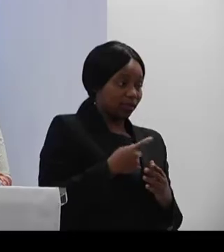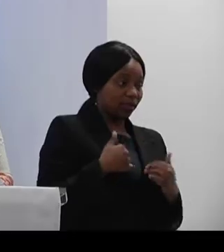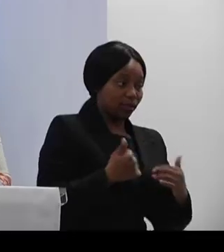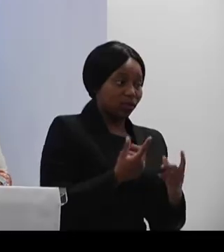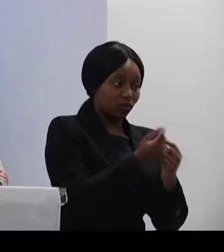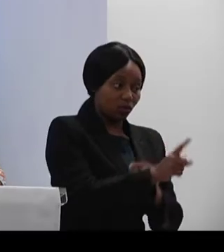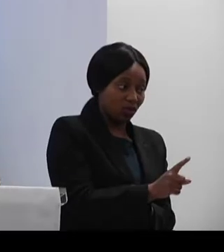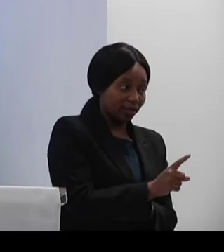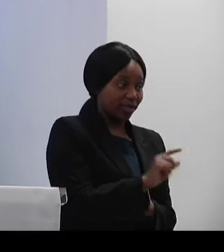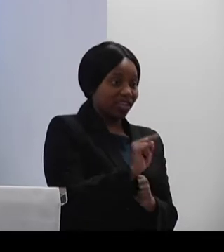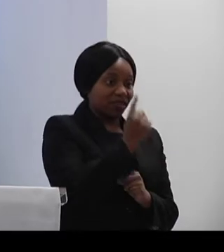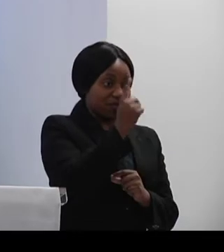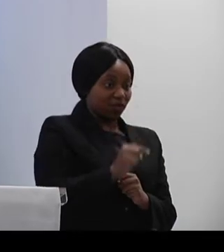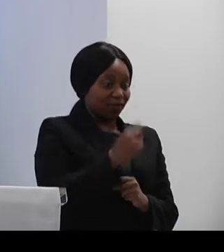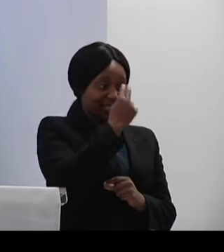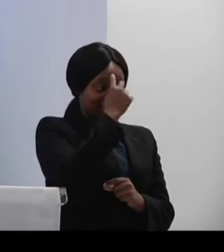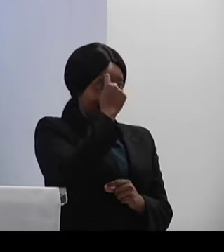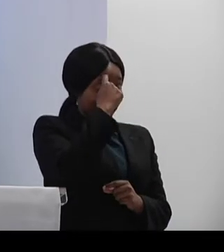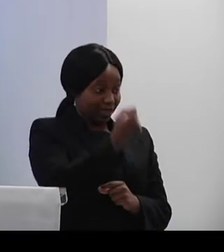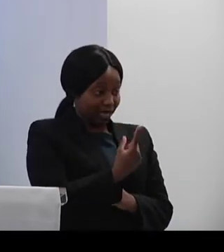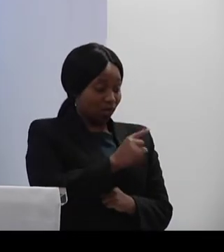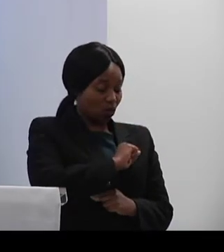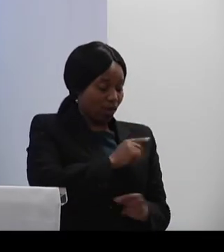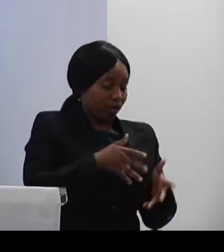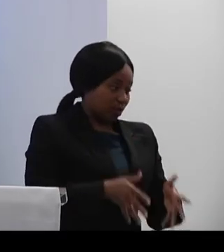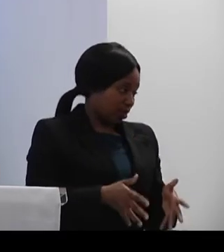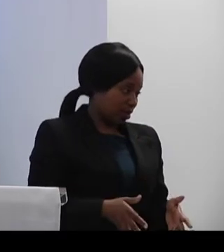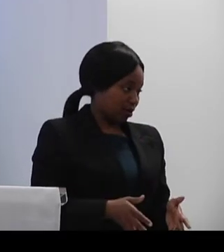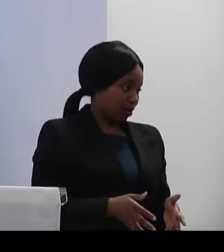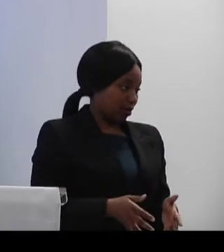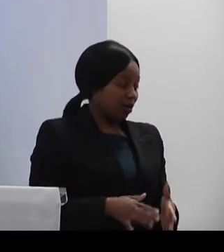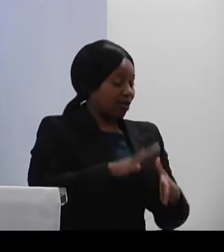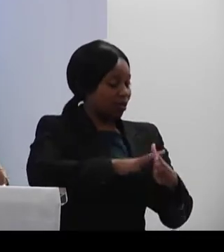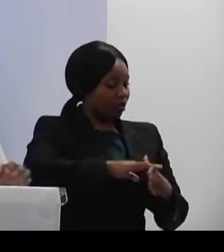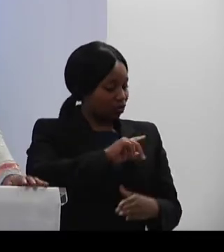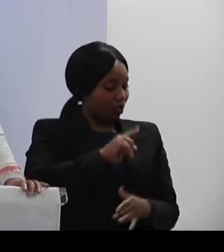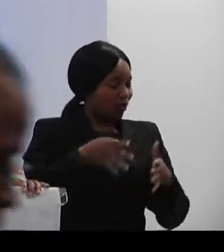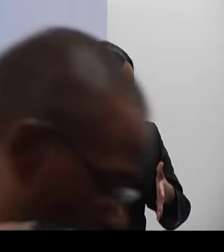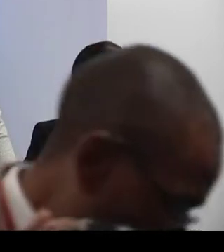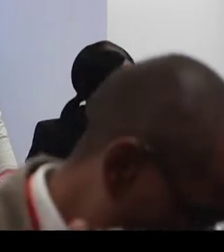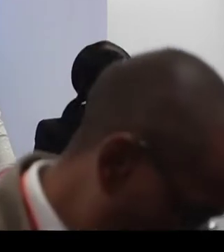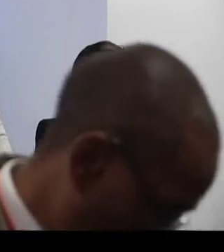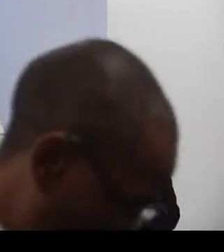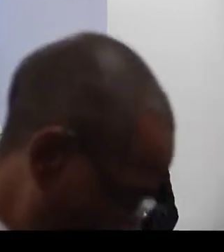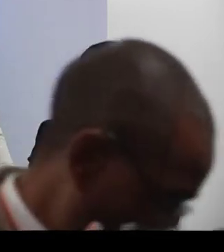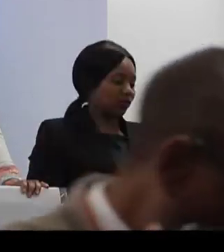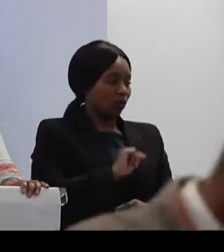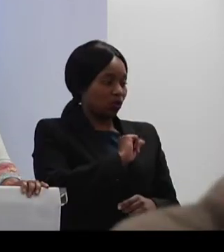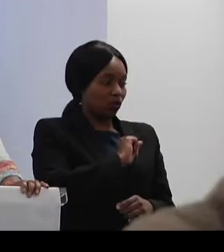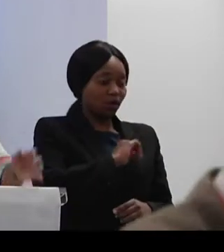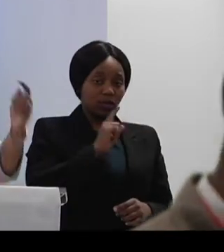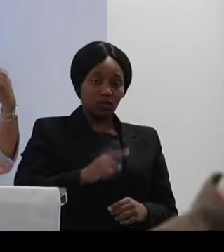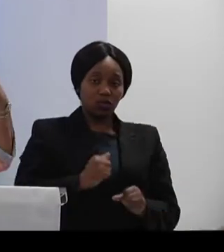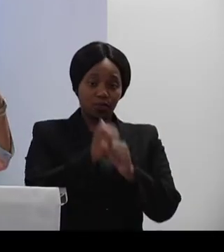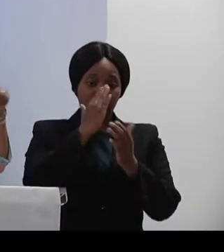understand our primary existence. Our primary existence is that of making